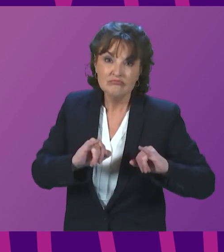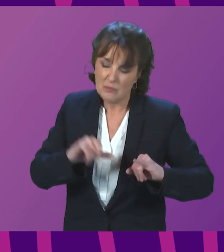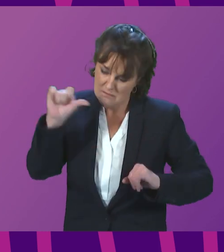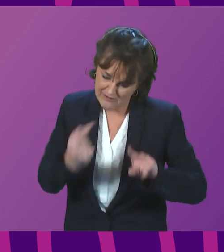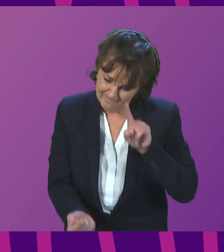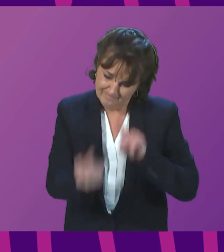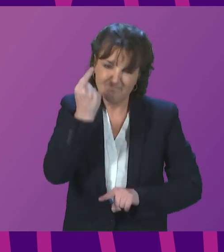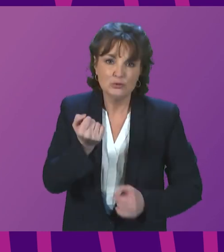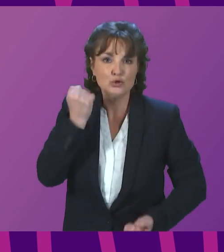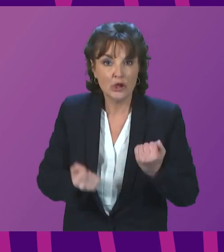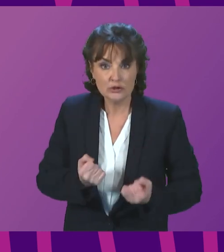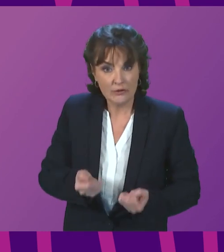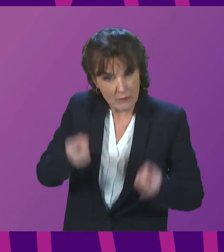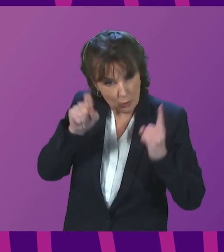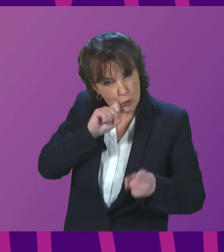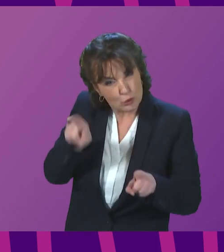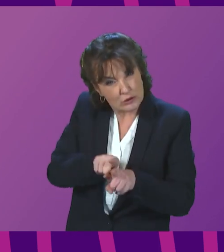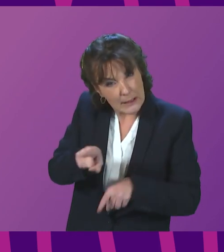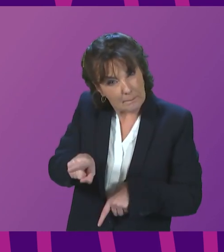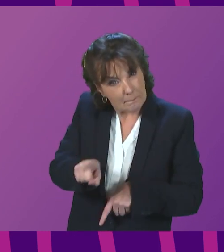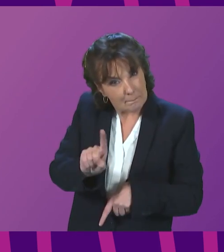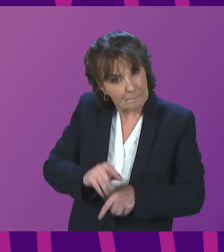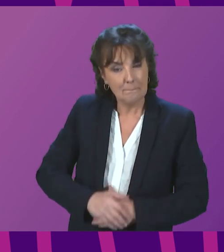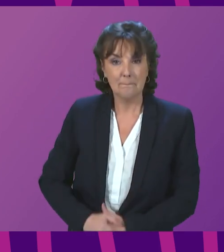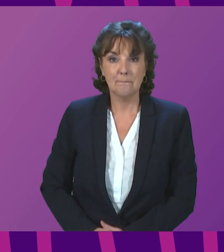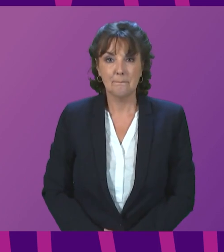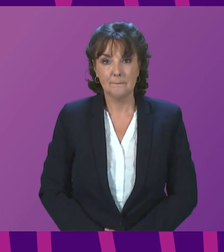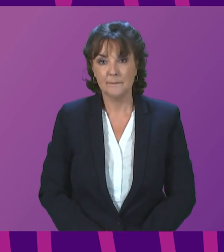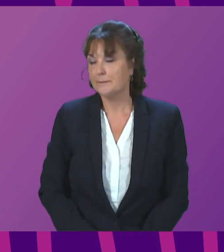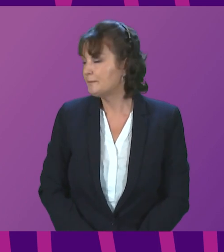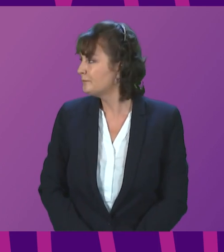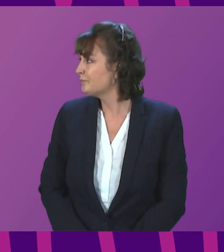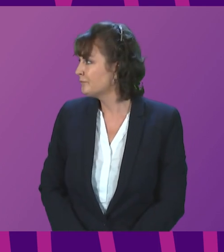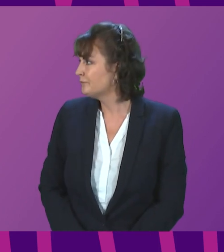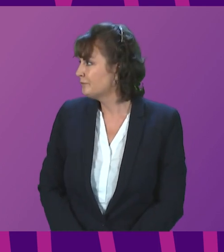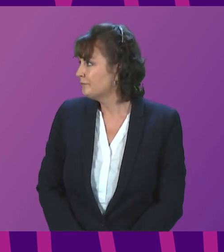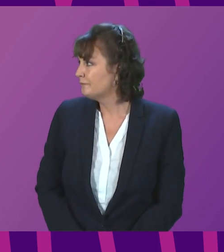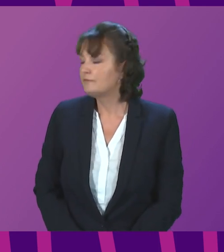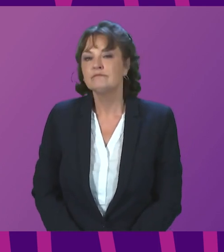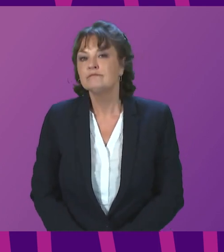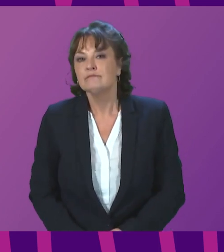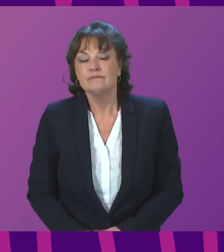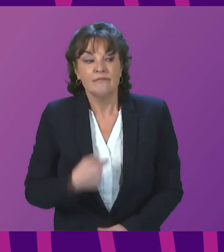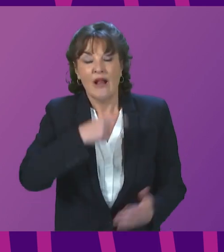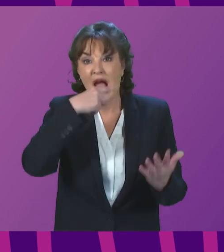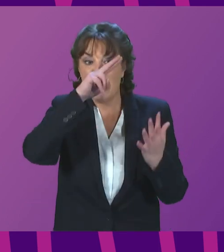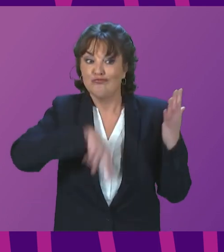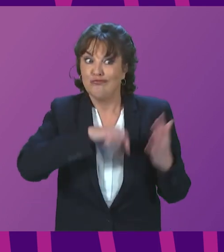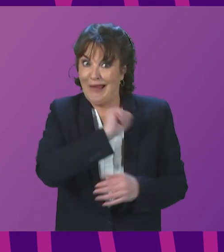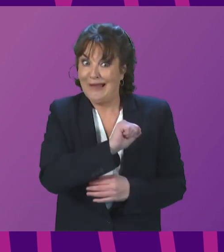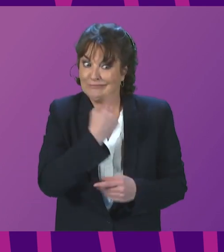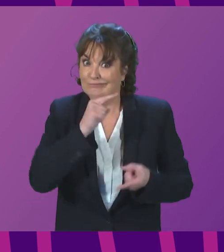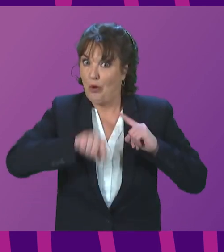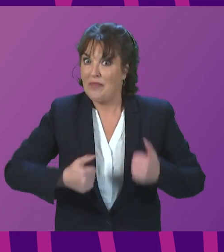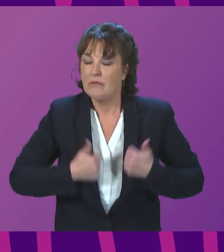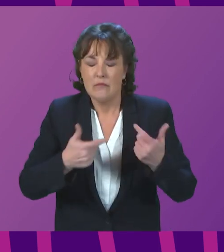Minister do the same? First Minister. Can I firstly say, I have read ASLEFT's comments this morning, I totally understand